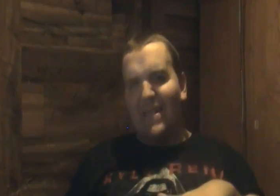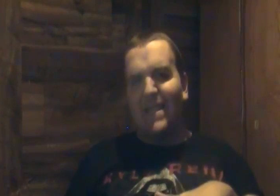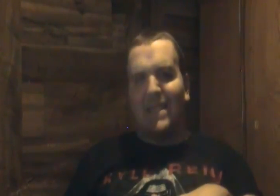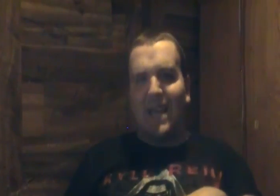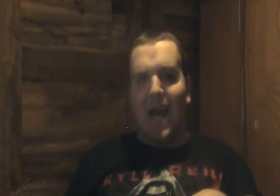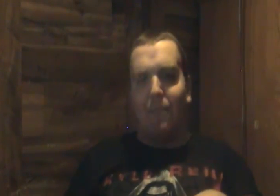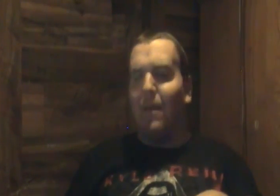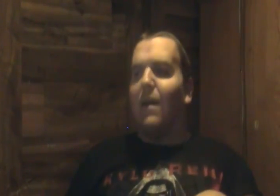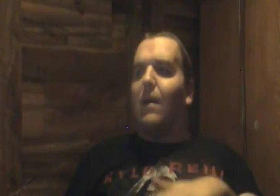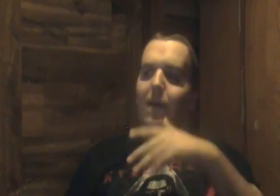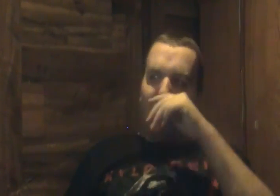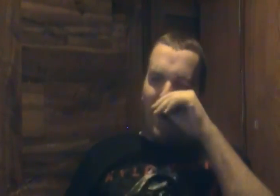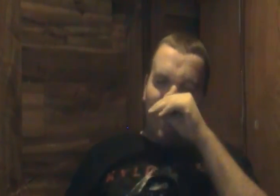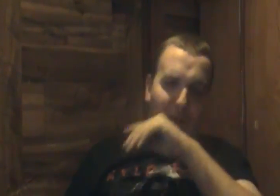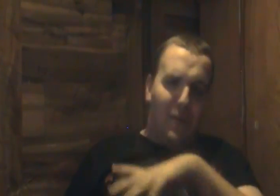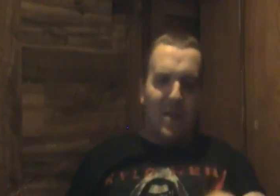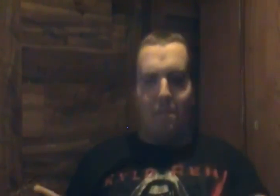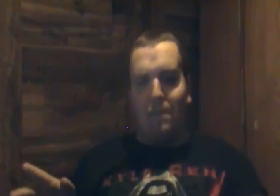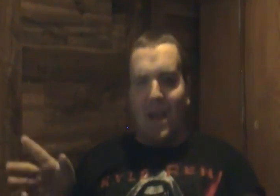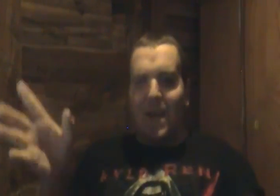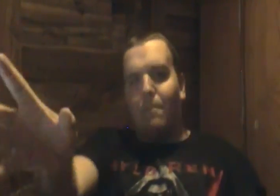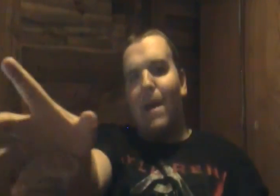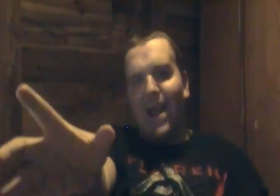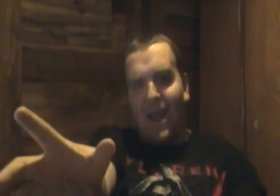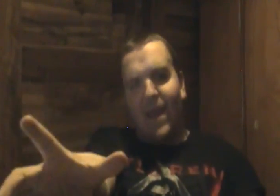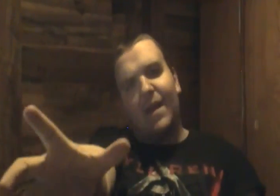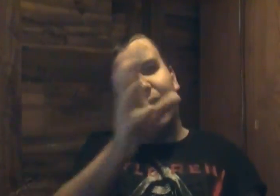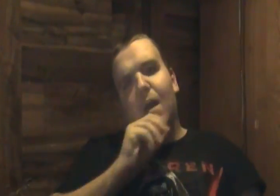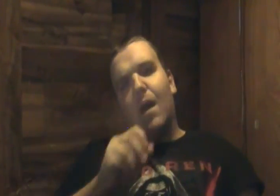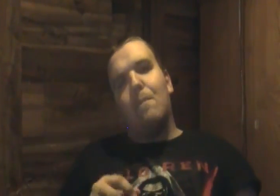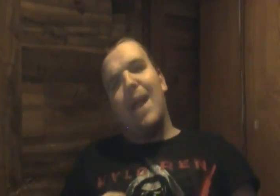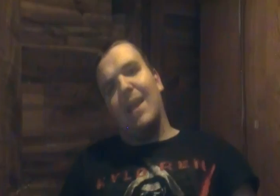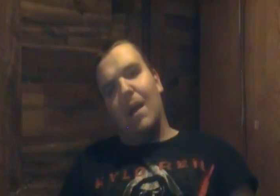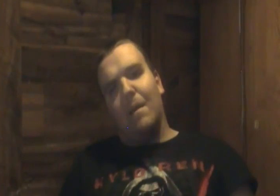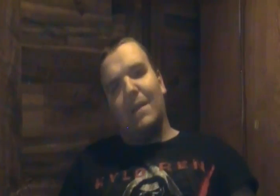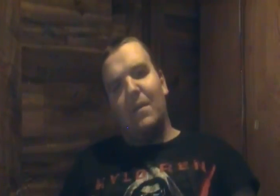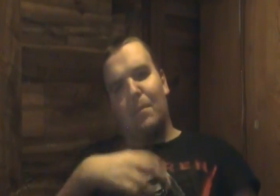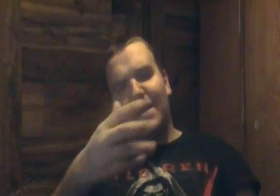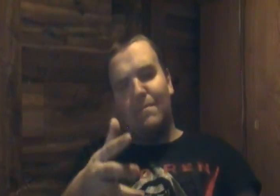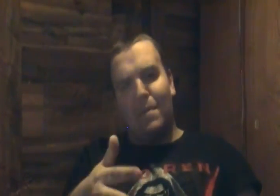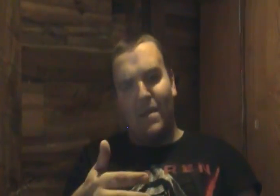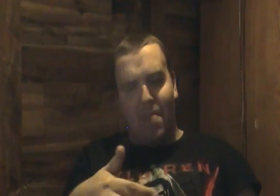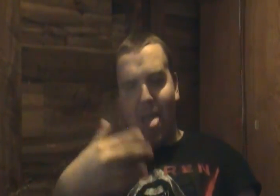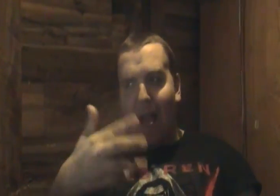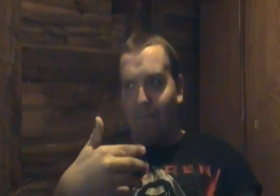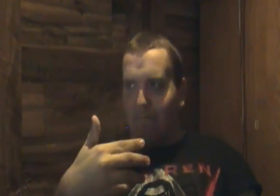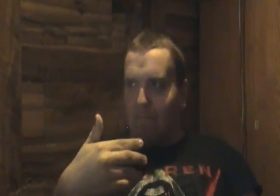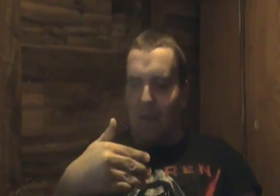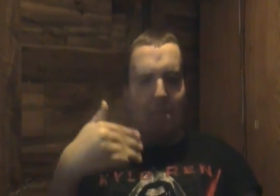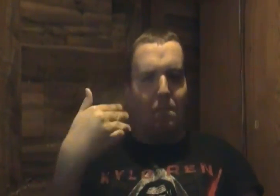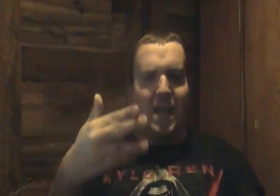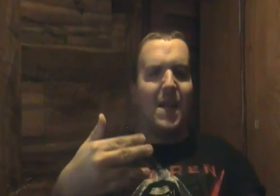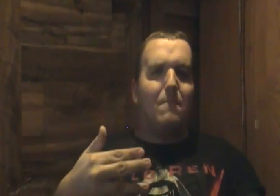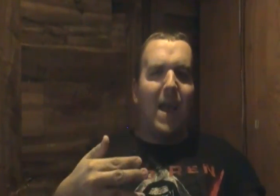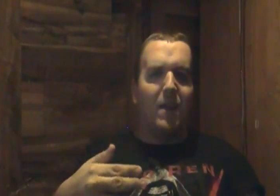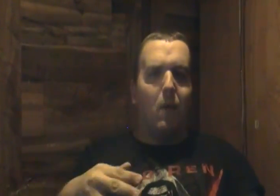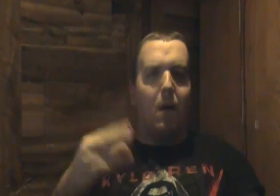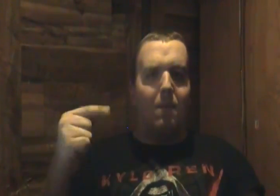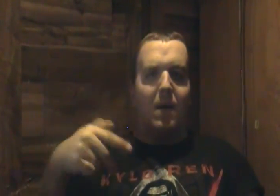makes it in time for to put the pendant back in back um give the pin that the pendant back do um